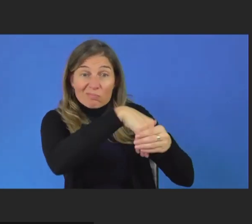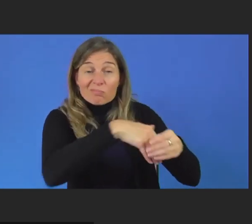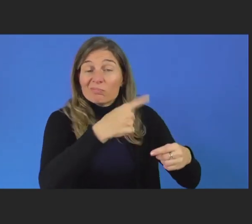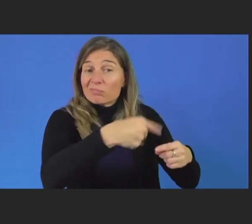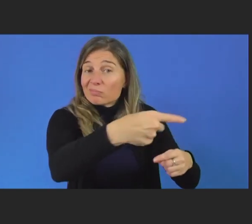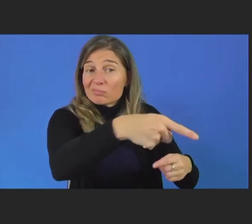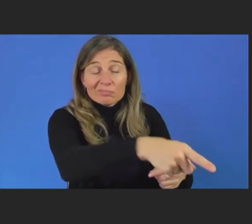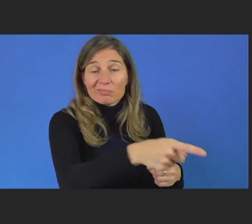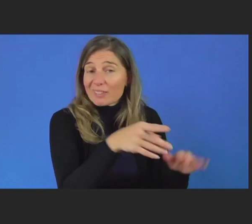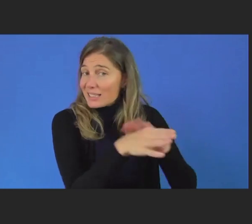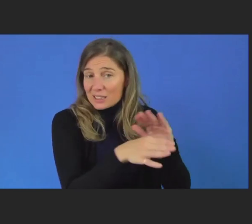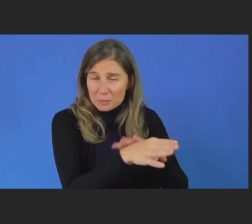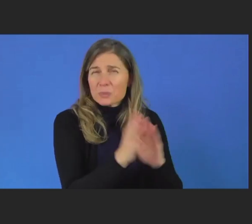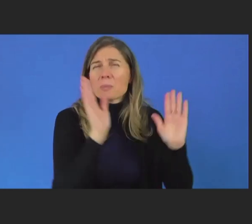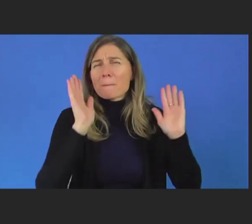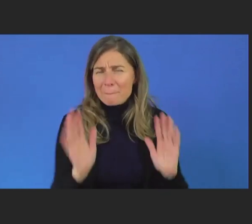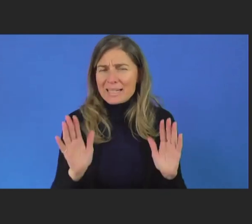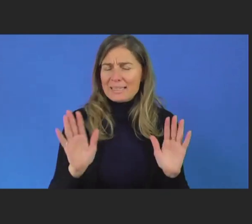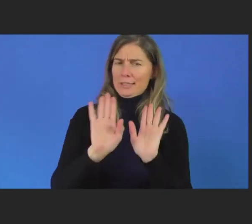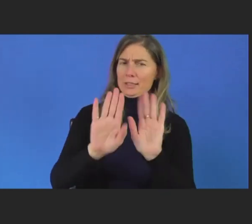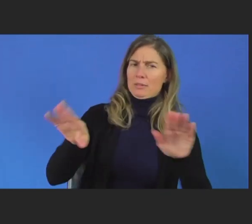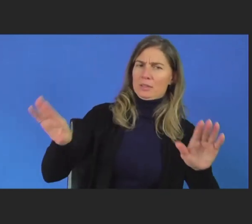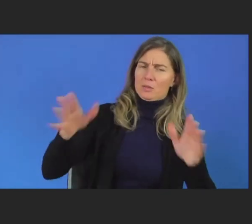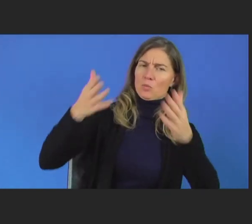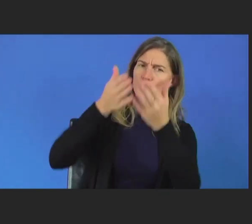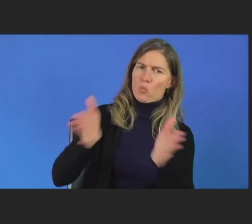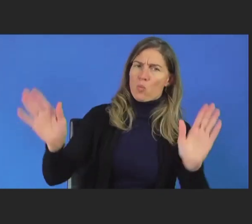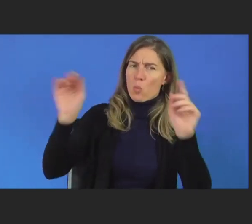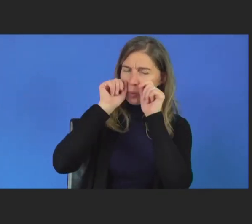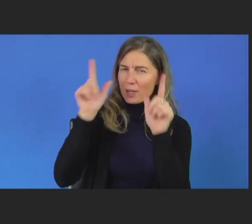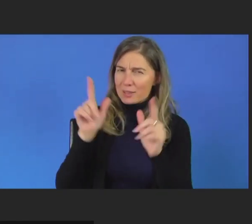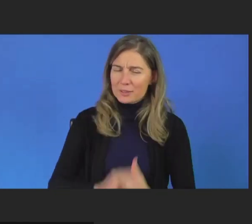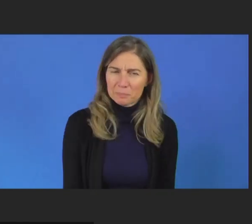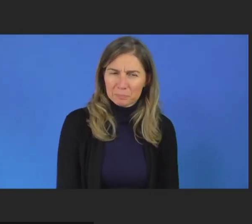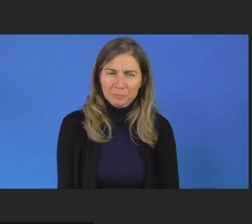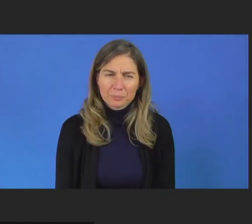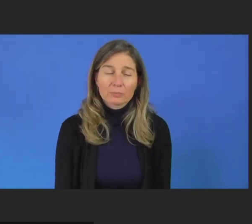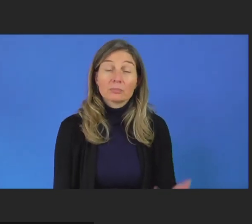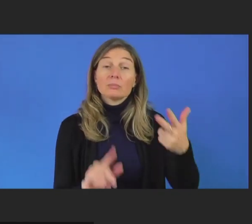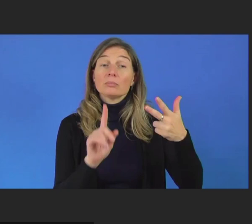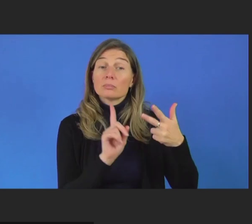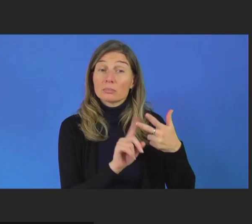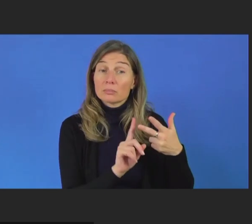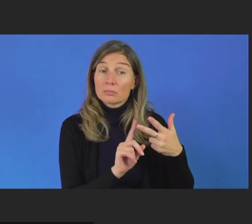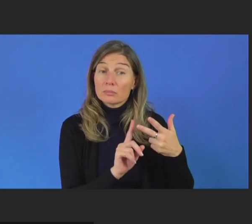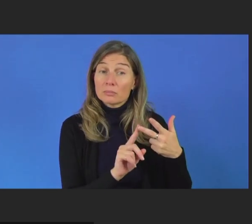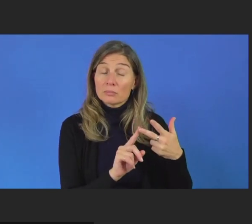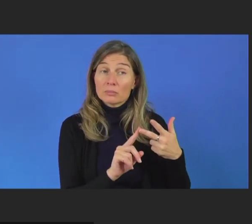running some webinars about that. And thirdly, it's developing and